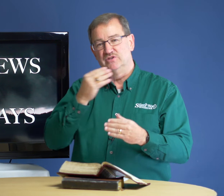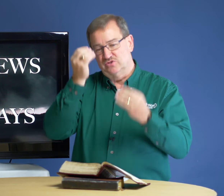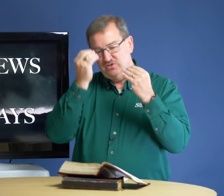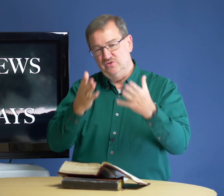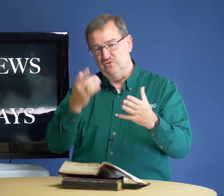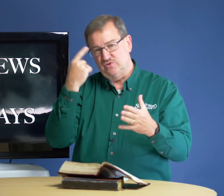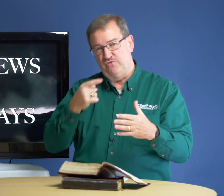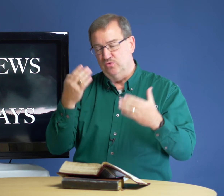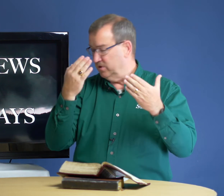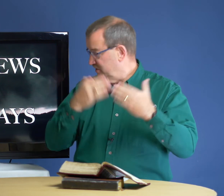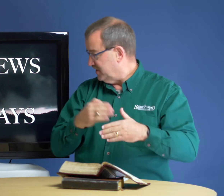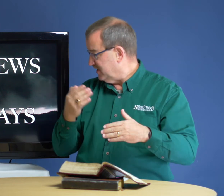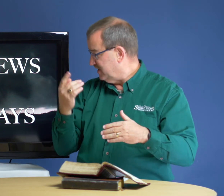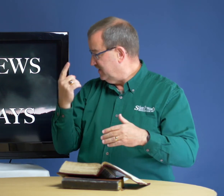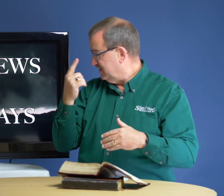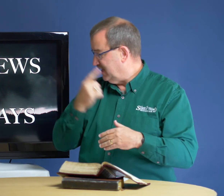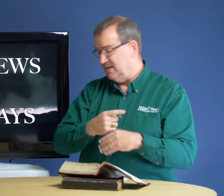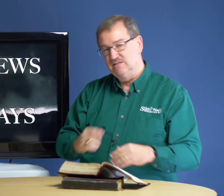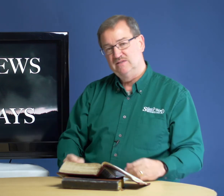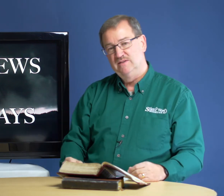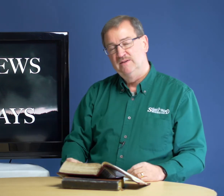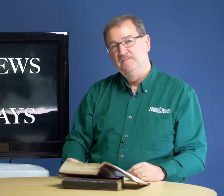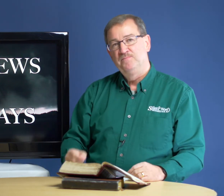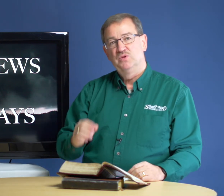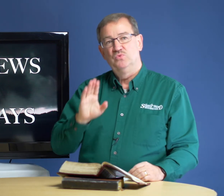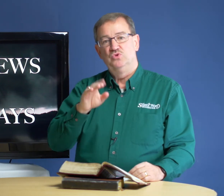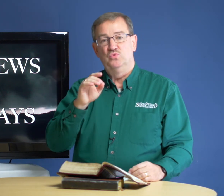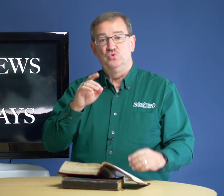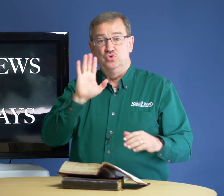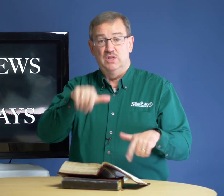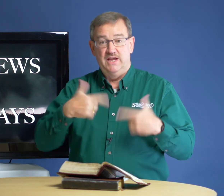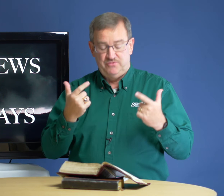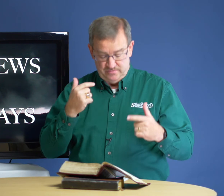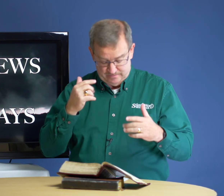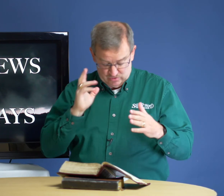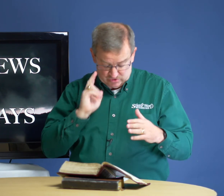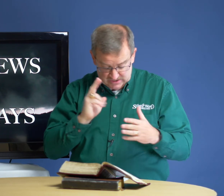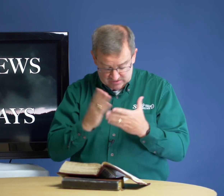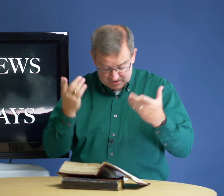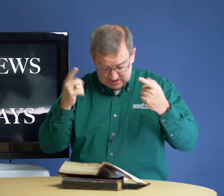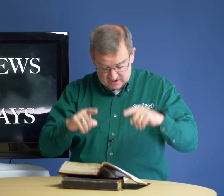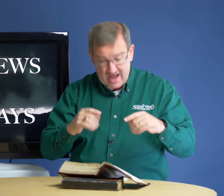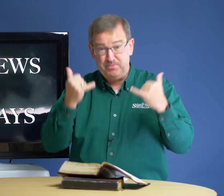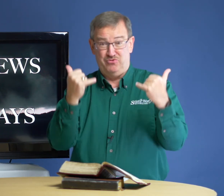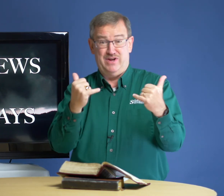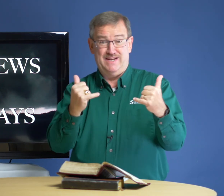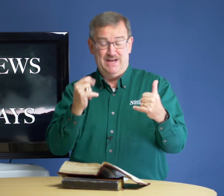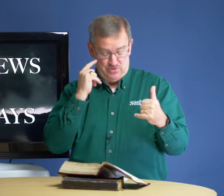is good news for dark days. Your life, you see some things that are happening right now and